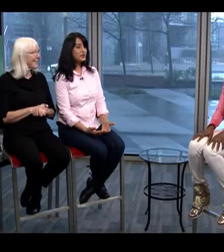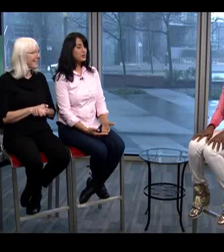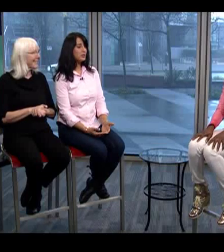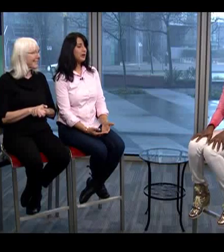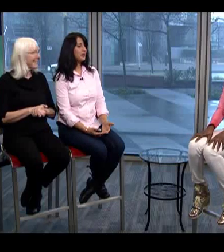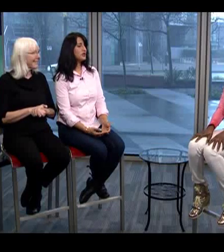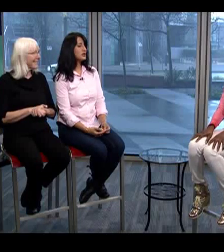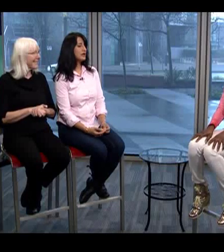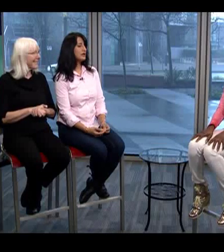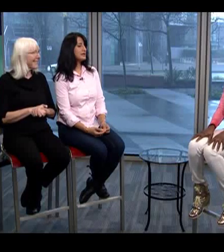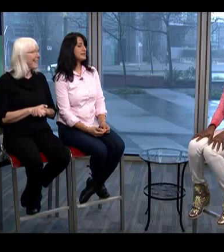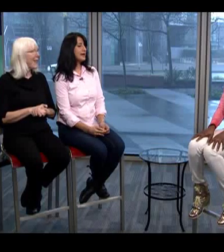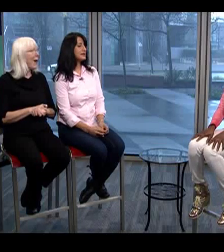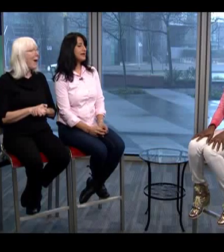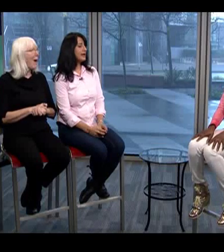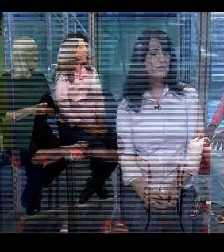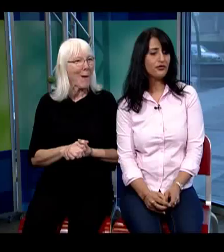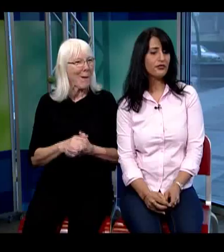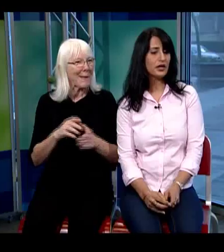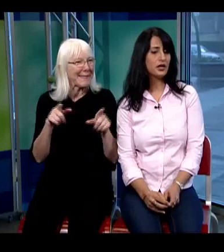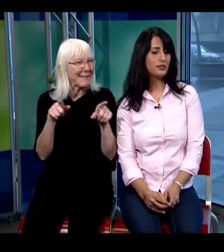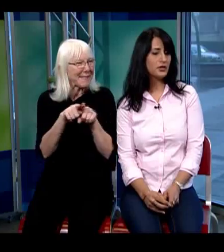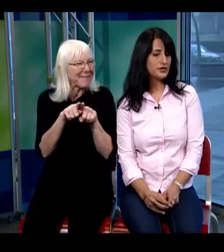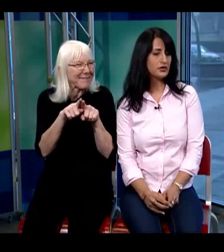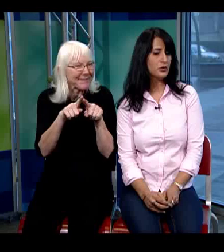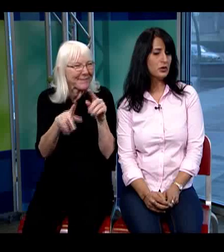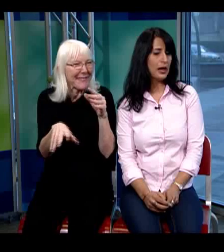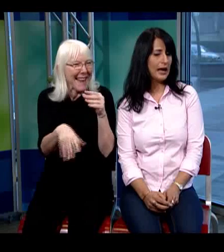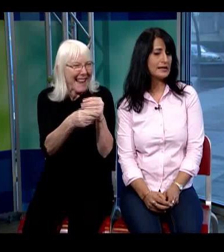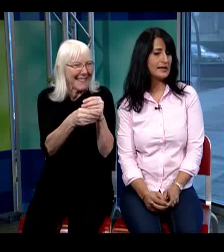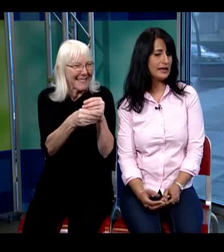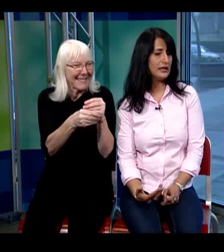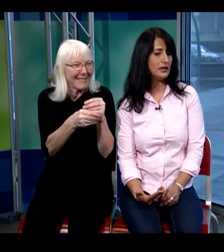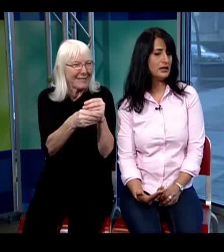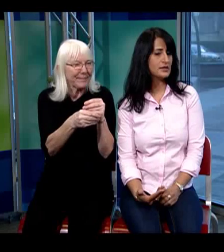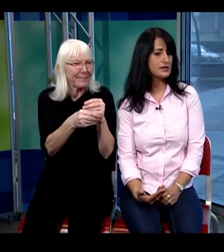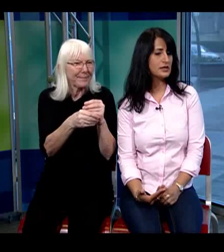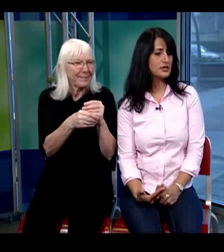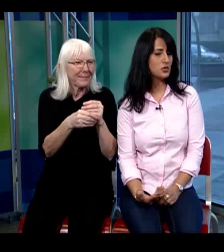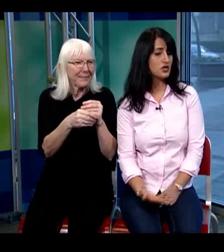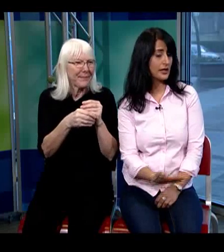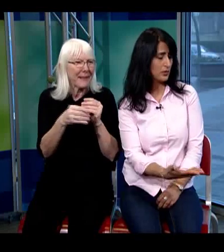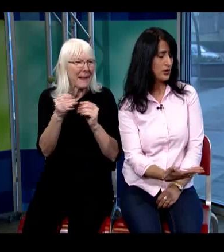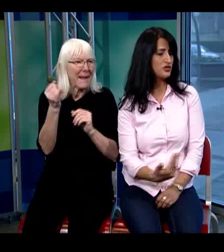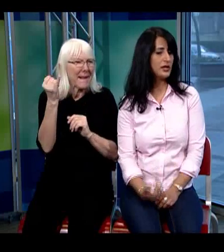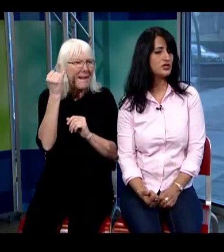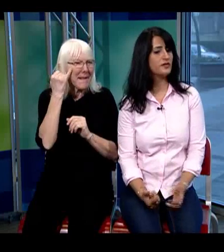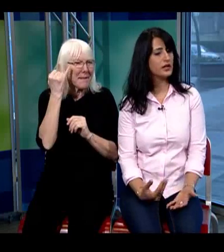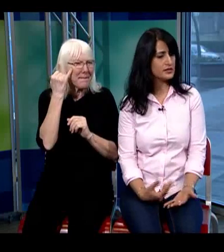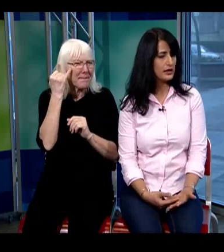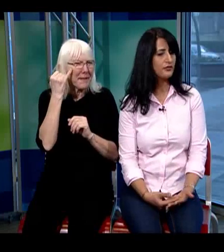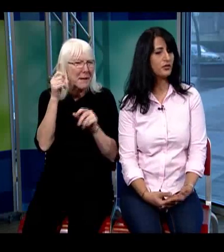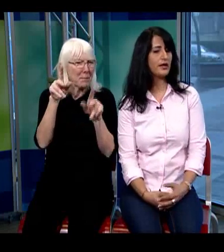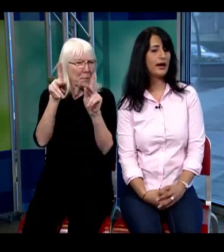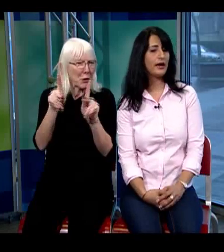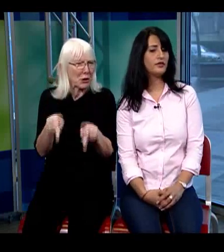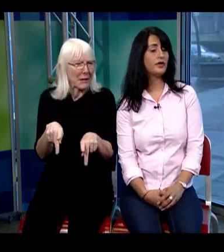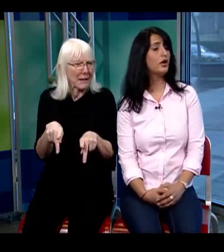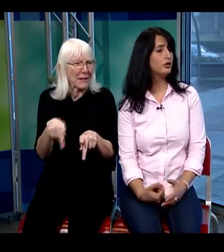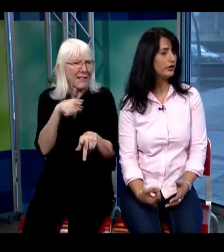also want to make mention is that if a person who has any situation like the ones you mentioned if they're deaf or they have their hard of